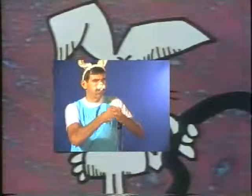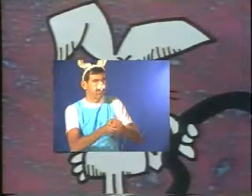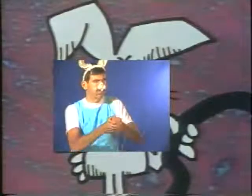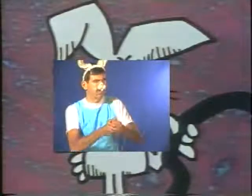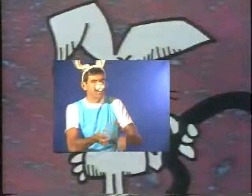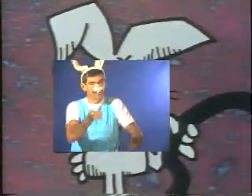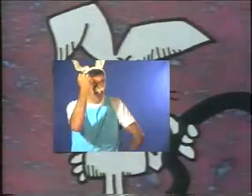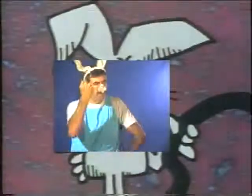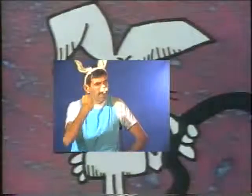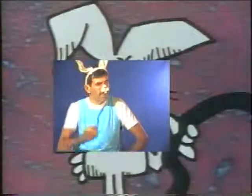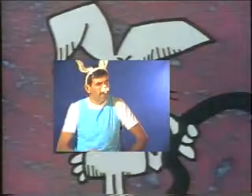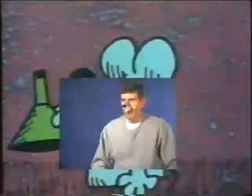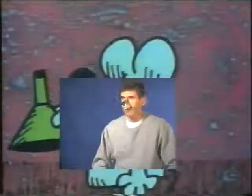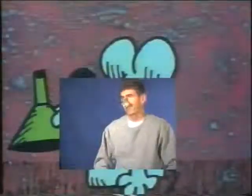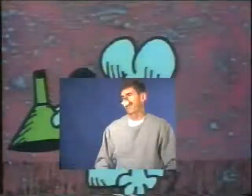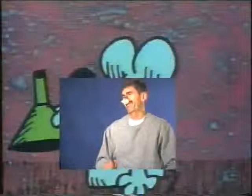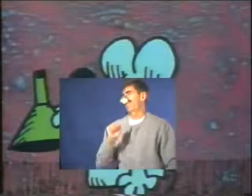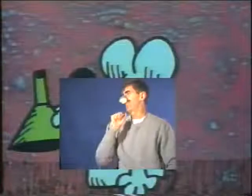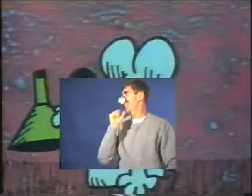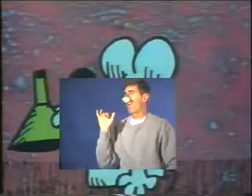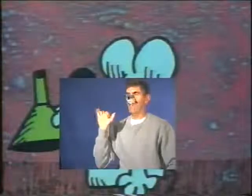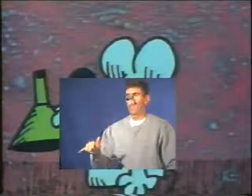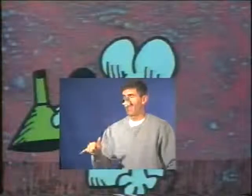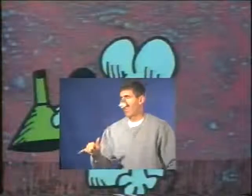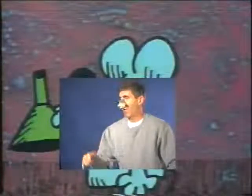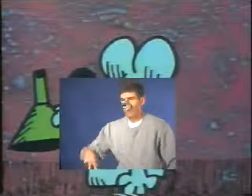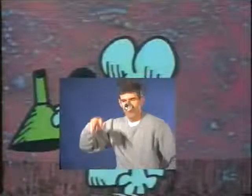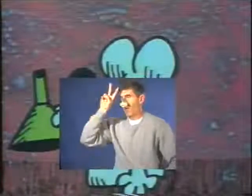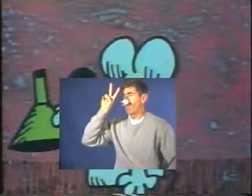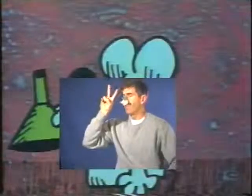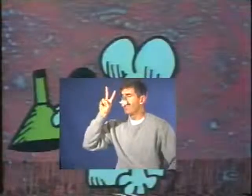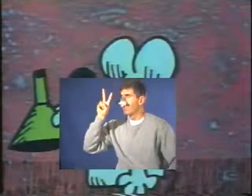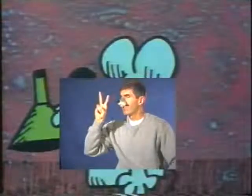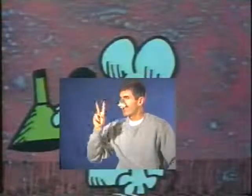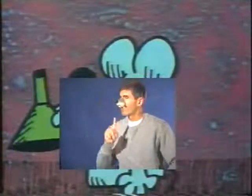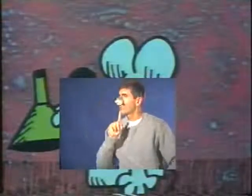A funnel, dummy. It's a hat, dummy. Don't you see it's the hat?